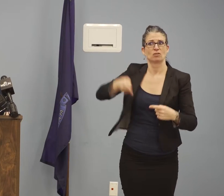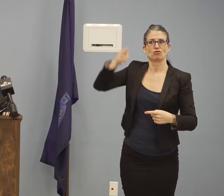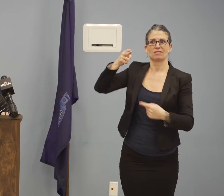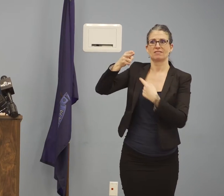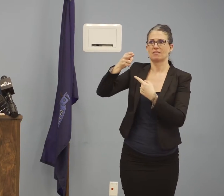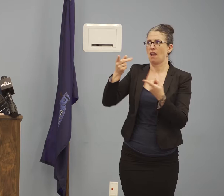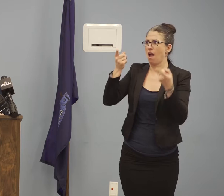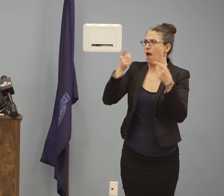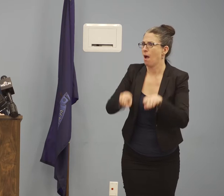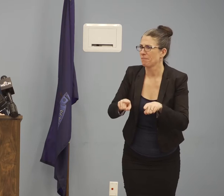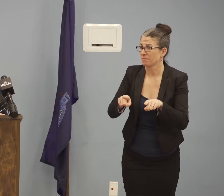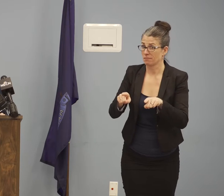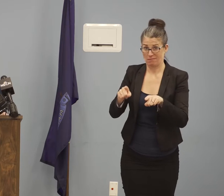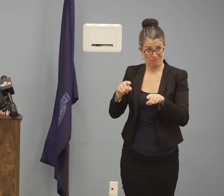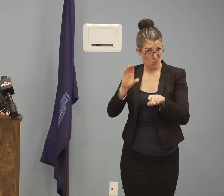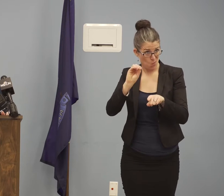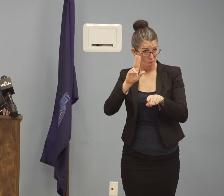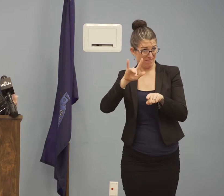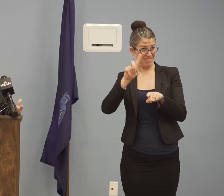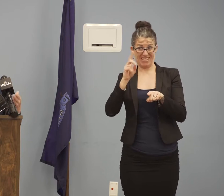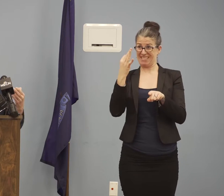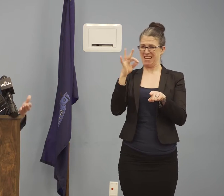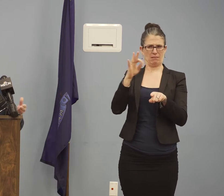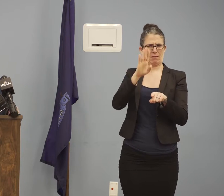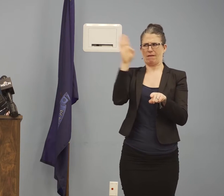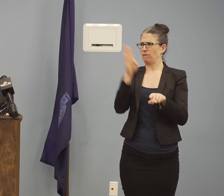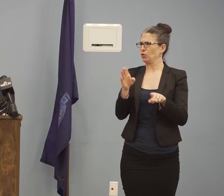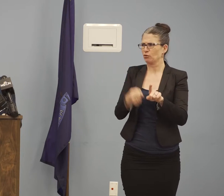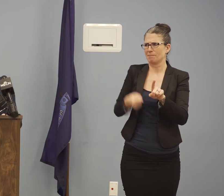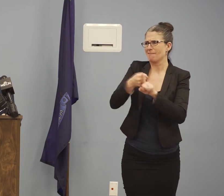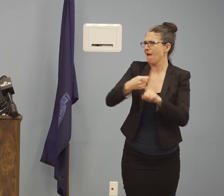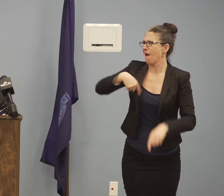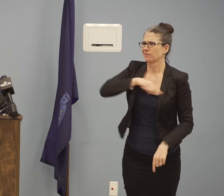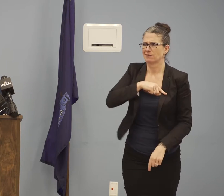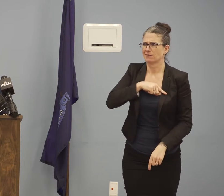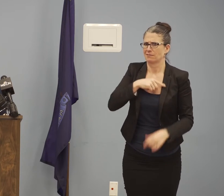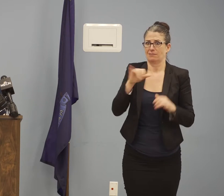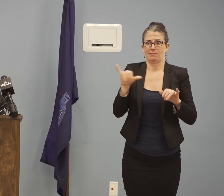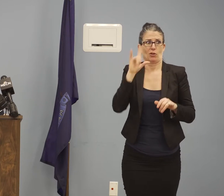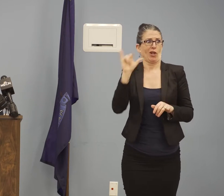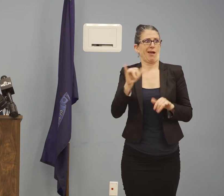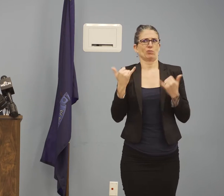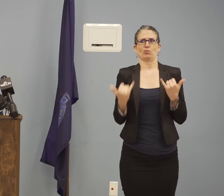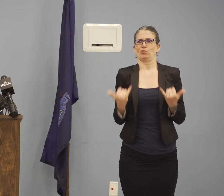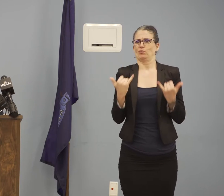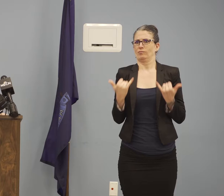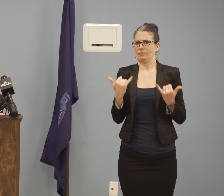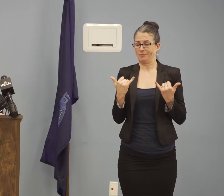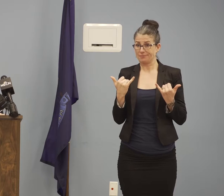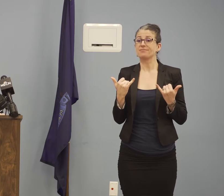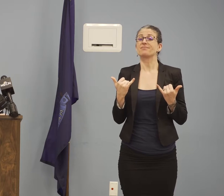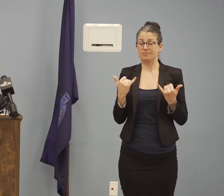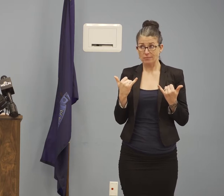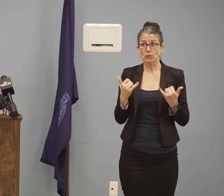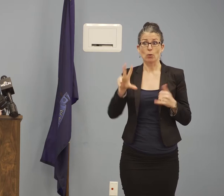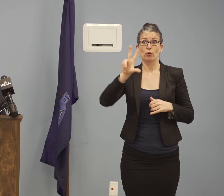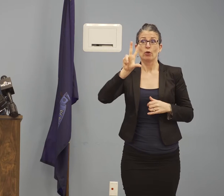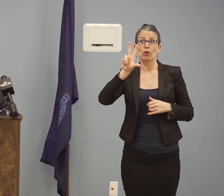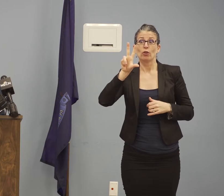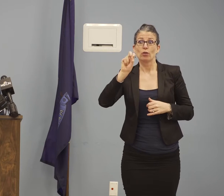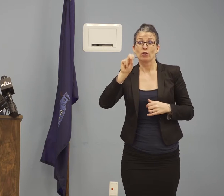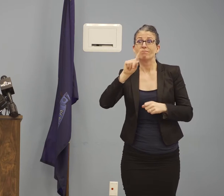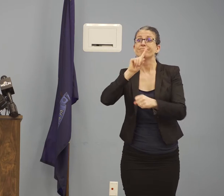reported that Maine has recorded 30 confirmed and 12 presumptive positive cases of COVID-19.